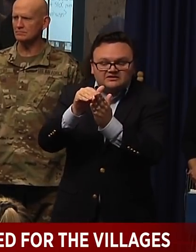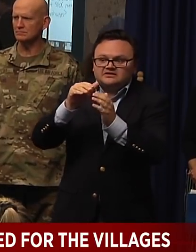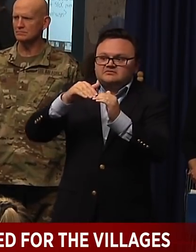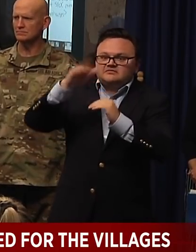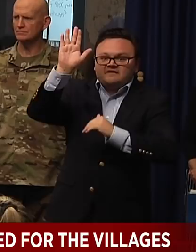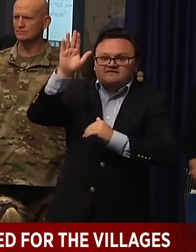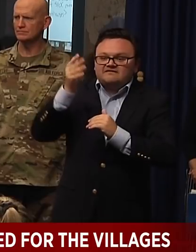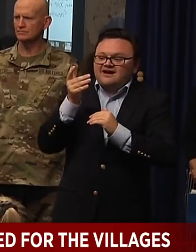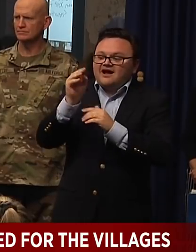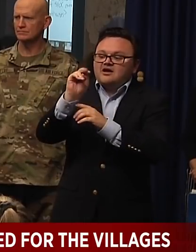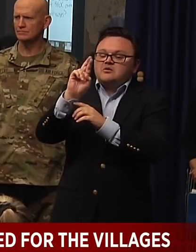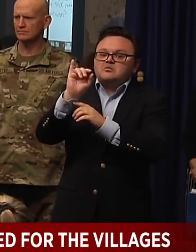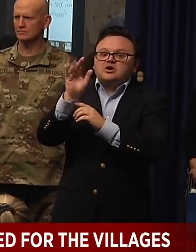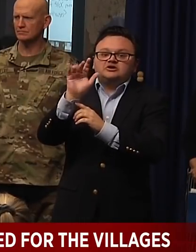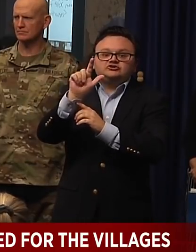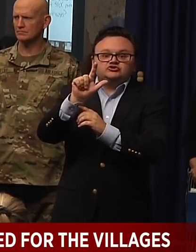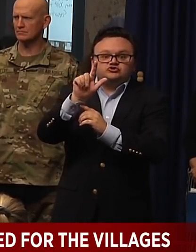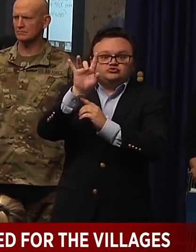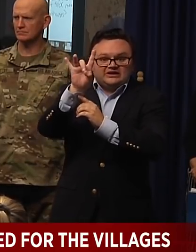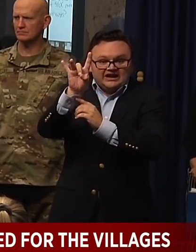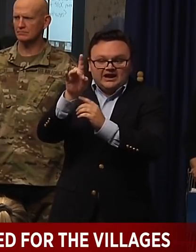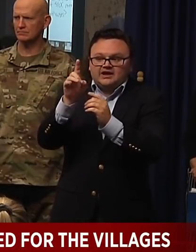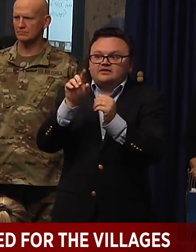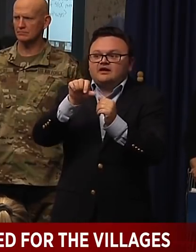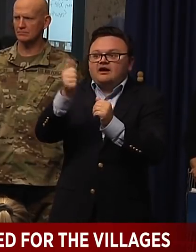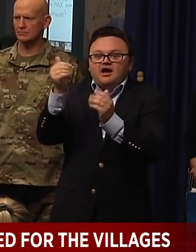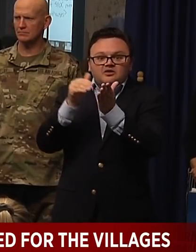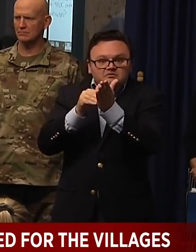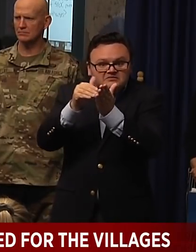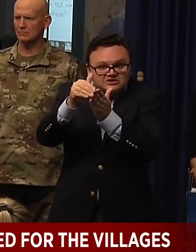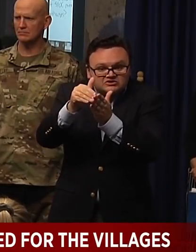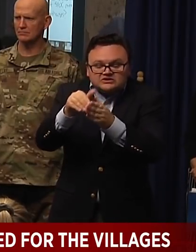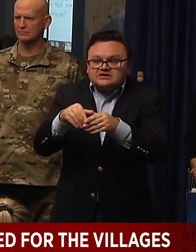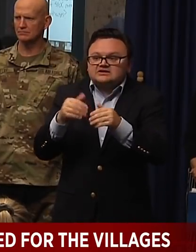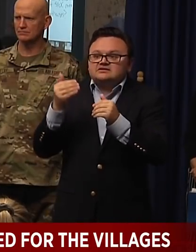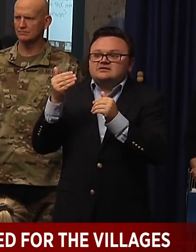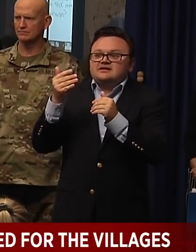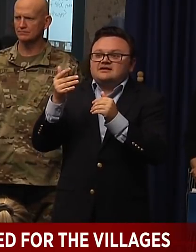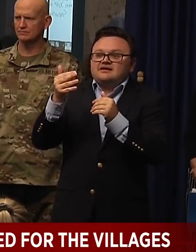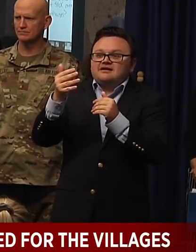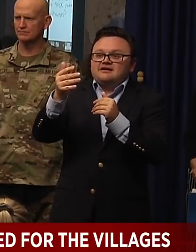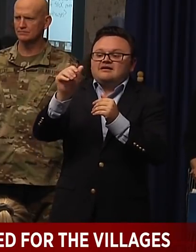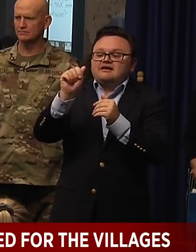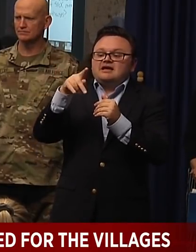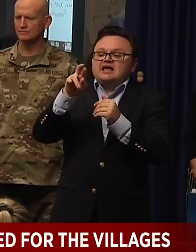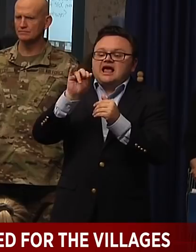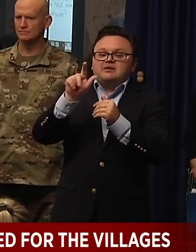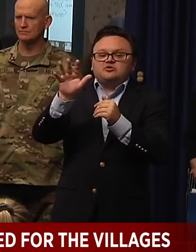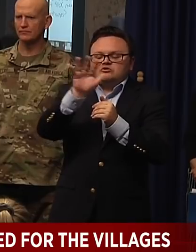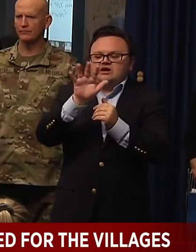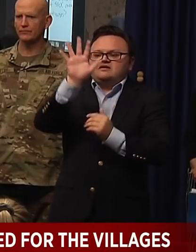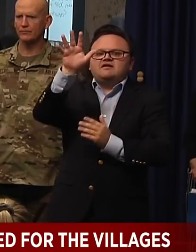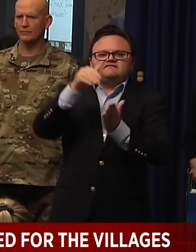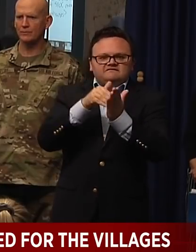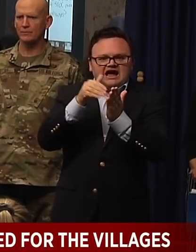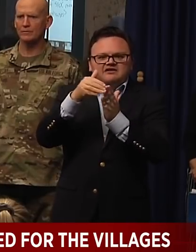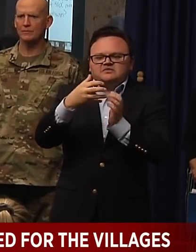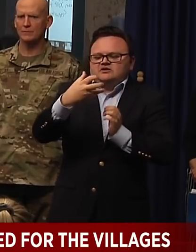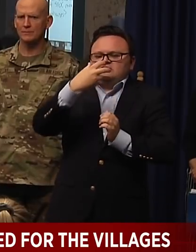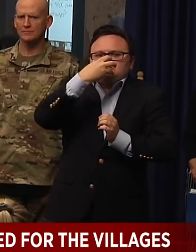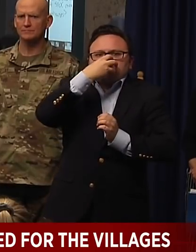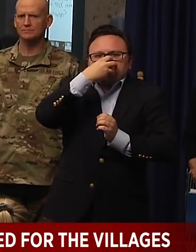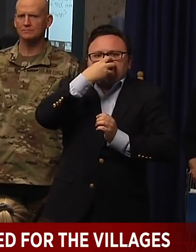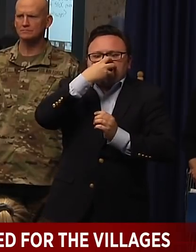by the first week of April, we'll have a total of 5 million N95 masks that the state will have. We obviously want to push that out to our health care